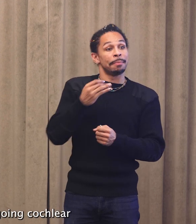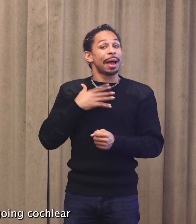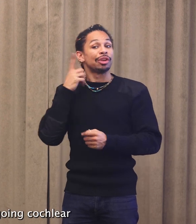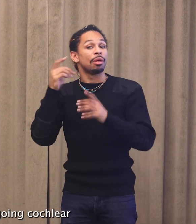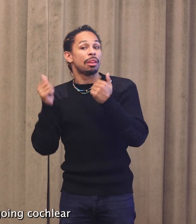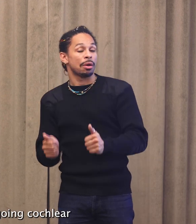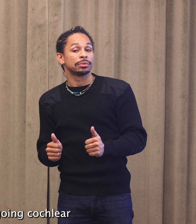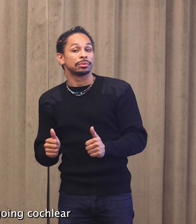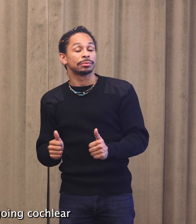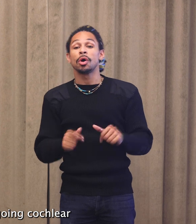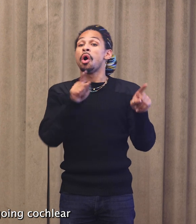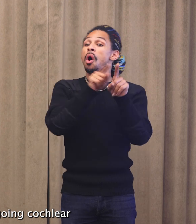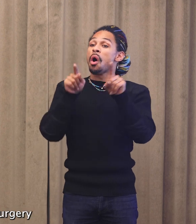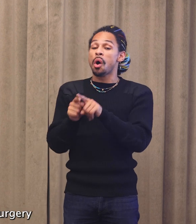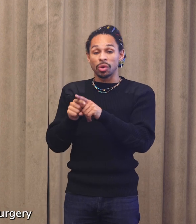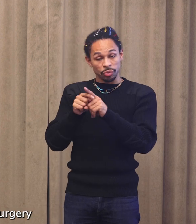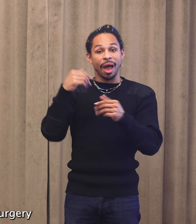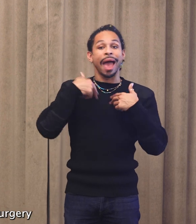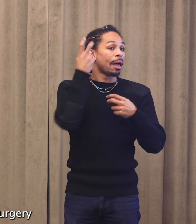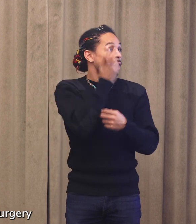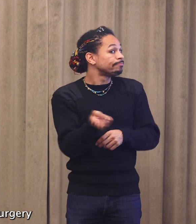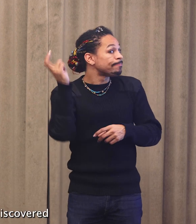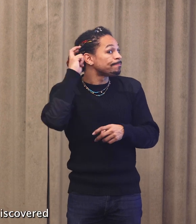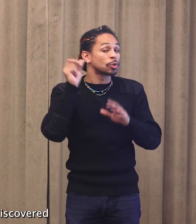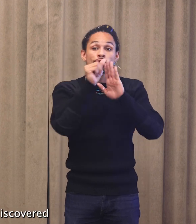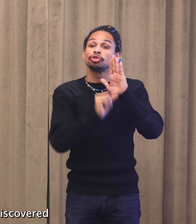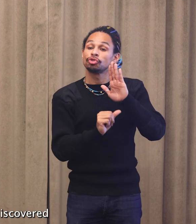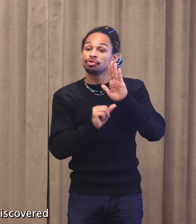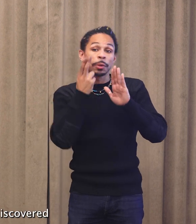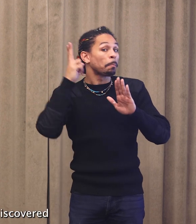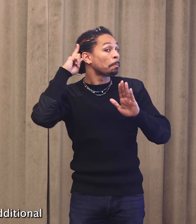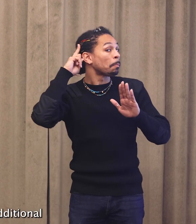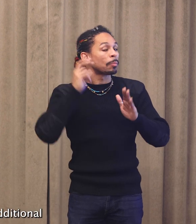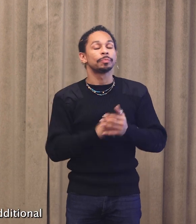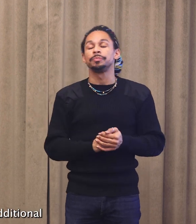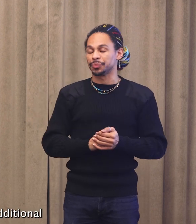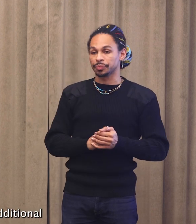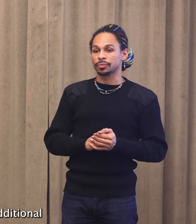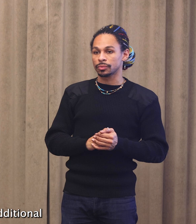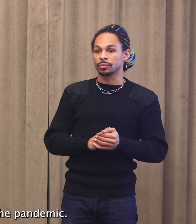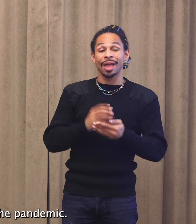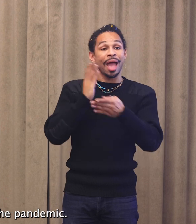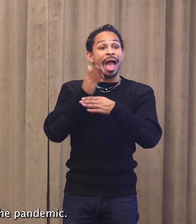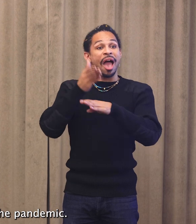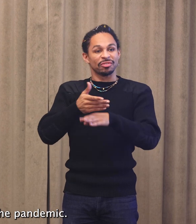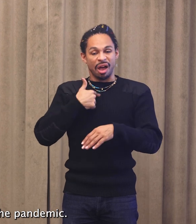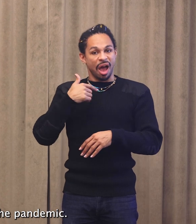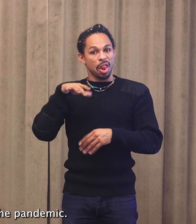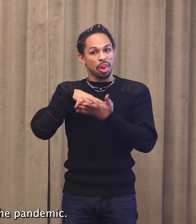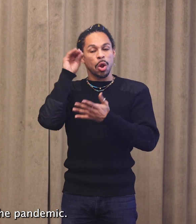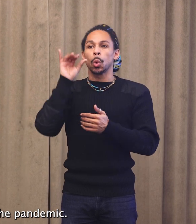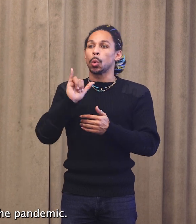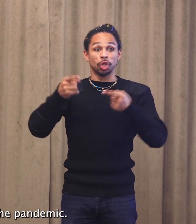as well as undergoing cochlear implant surgery, after it was discovered I had lost additional hearing during